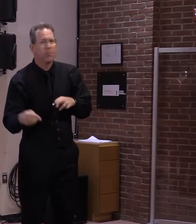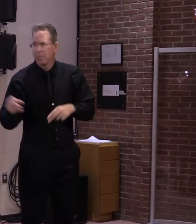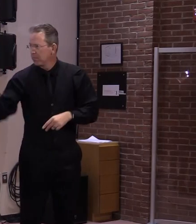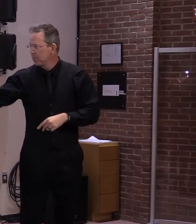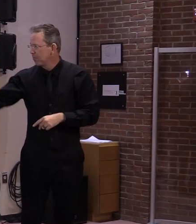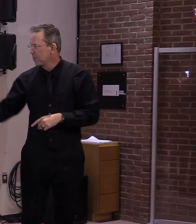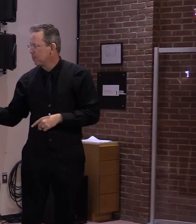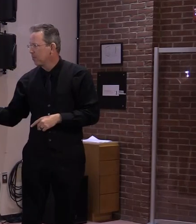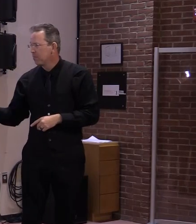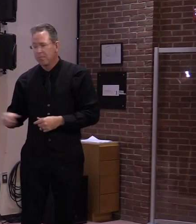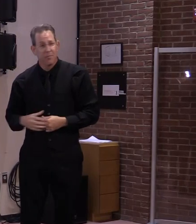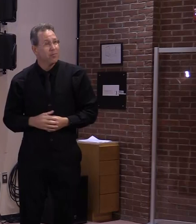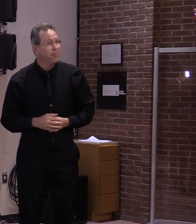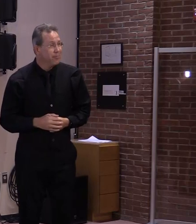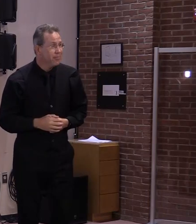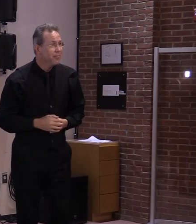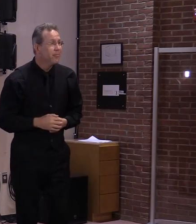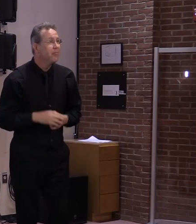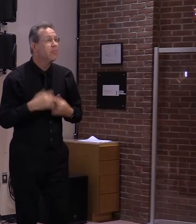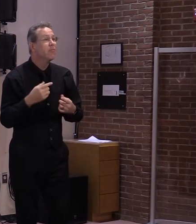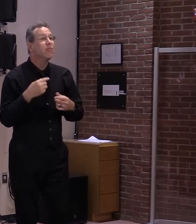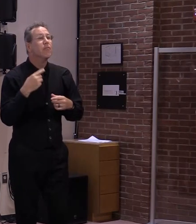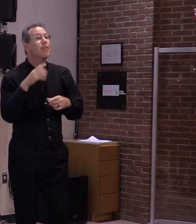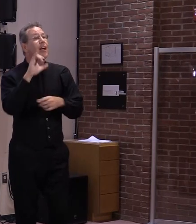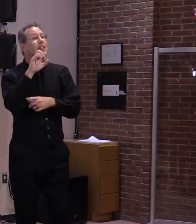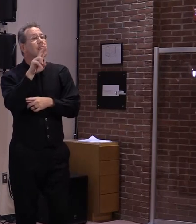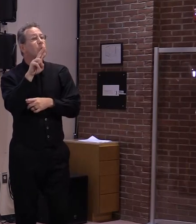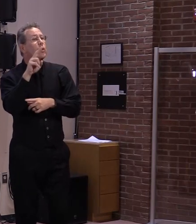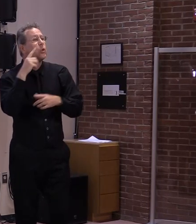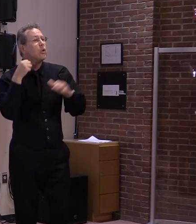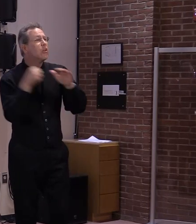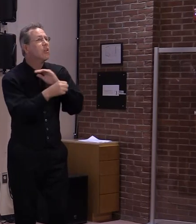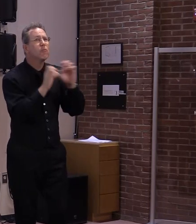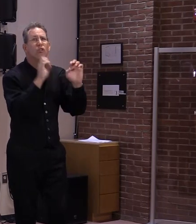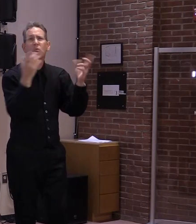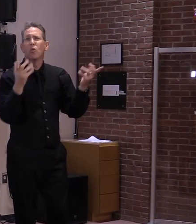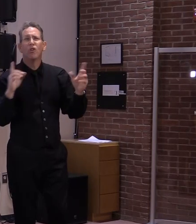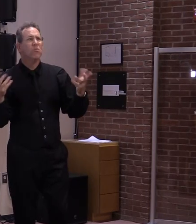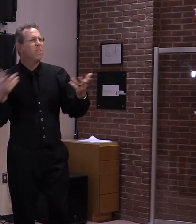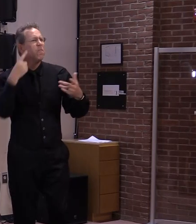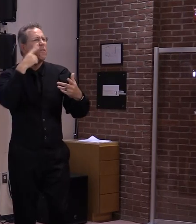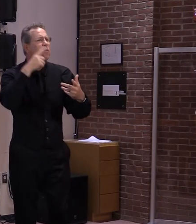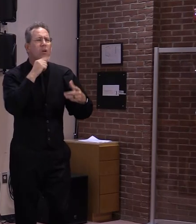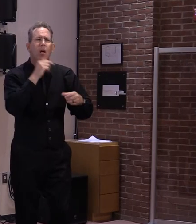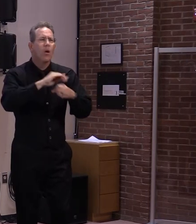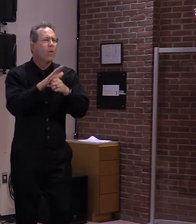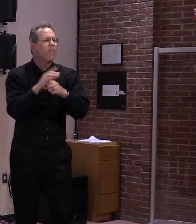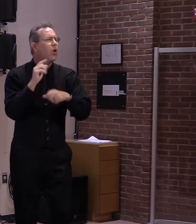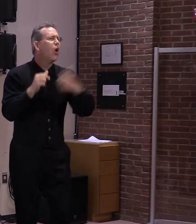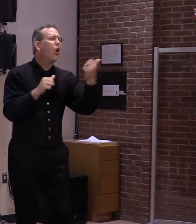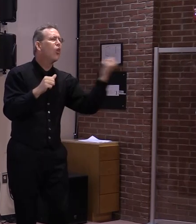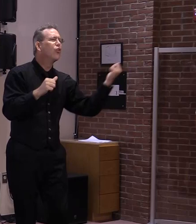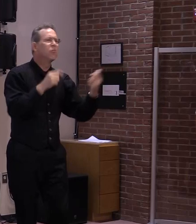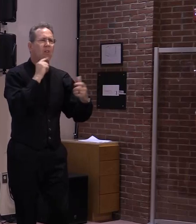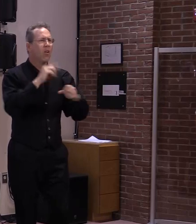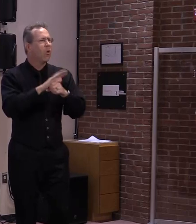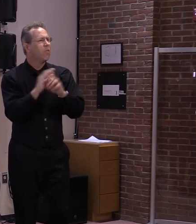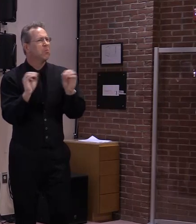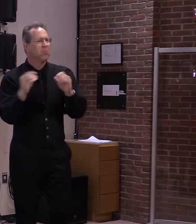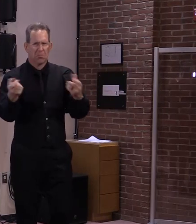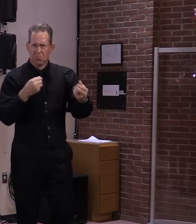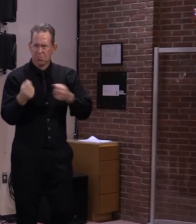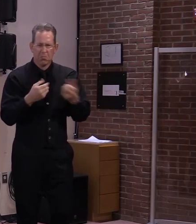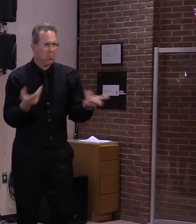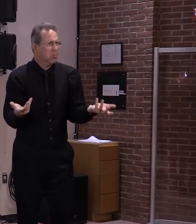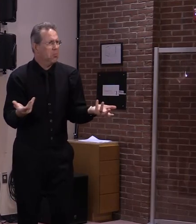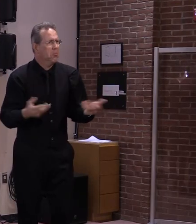days where our ICUs are free of any individuals requiring critical care in Vermont. And we anticipate that